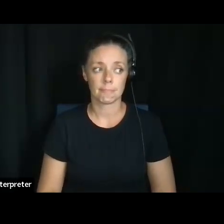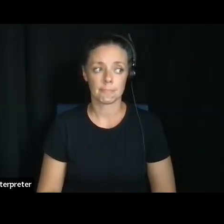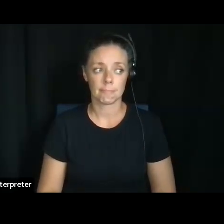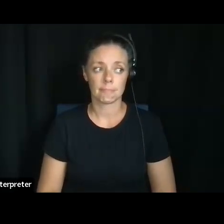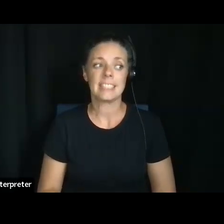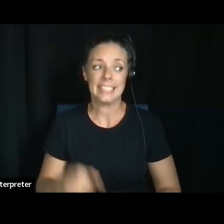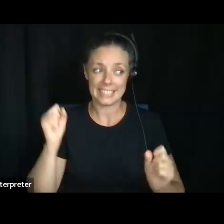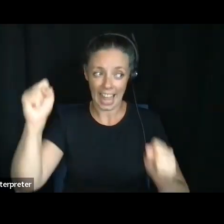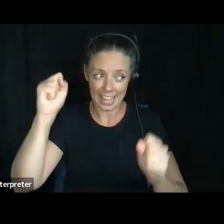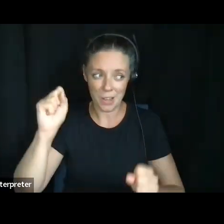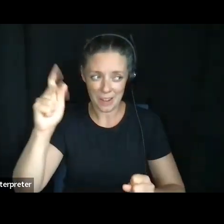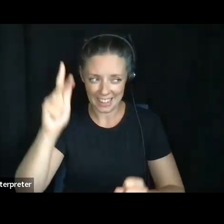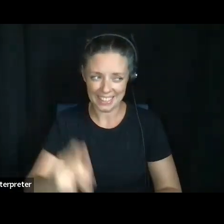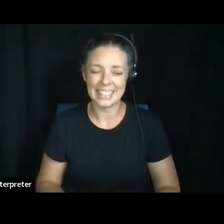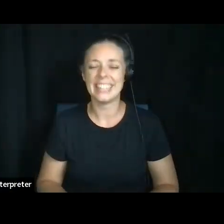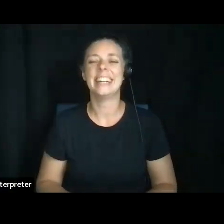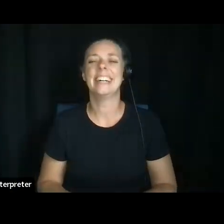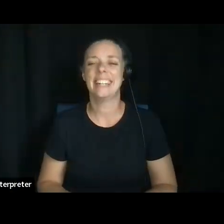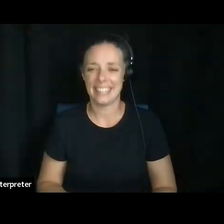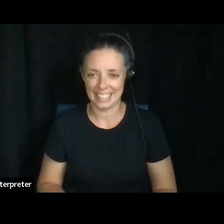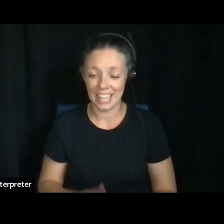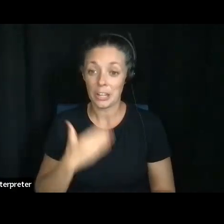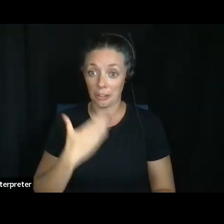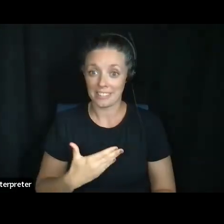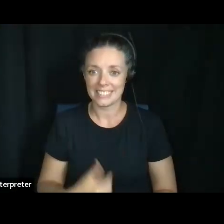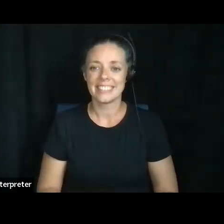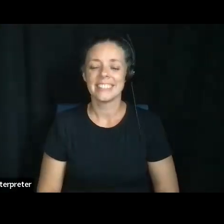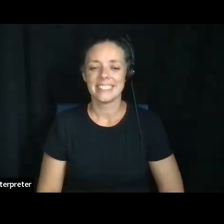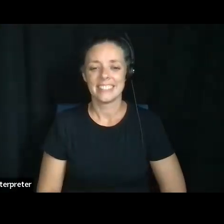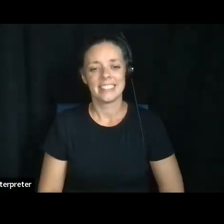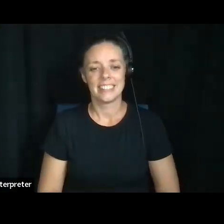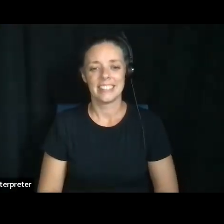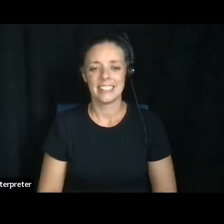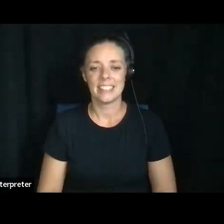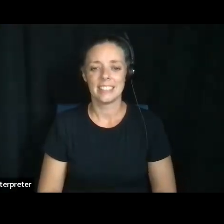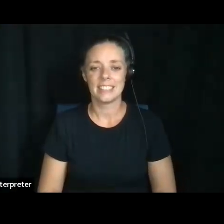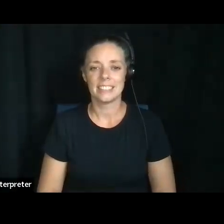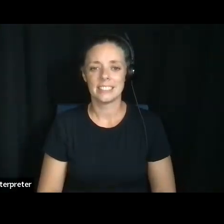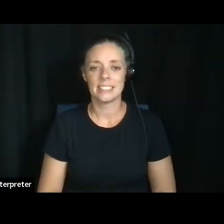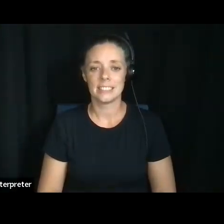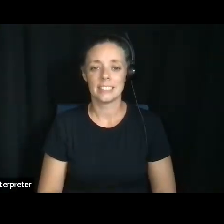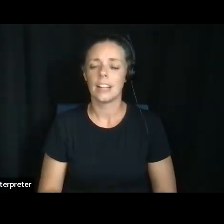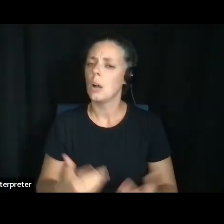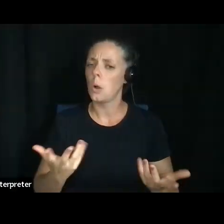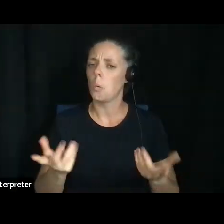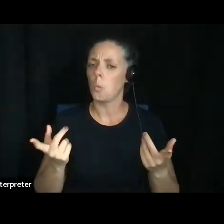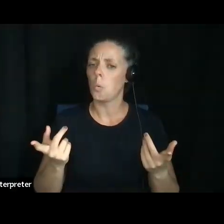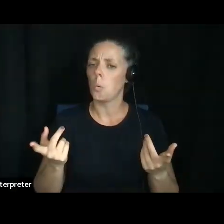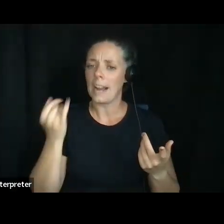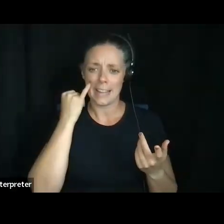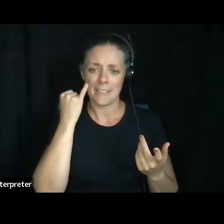Yay. Okay. Um, so what if I haven't convinced you, um,